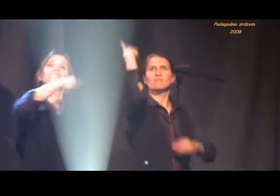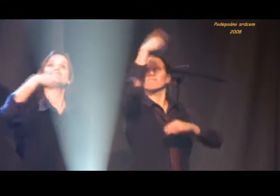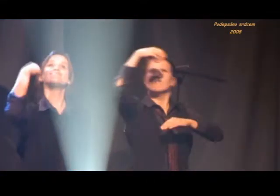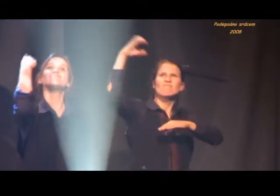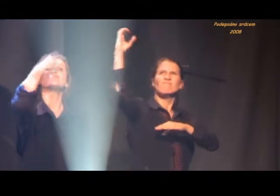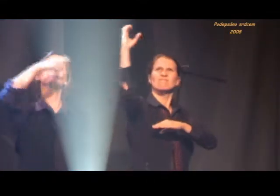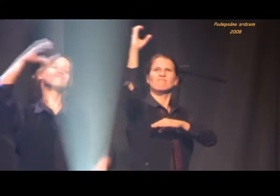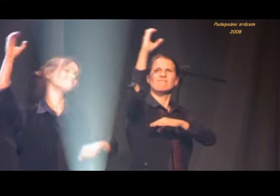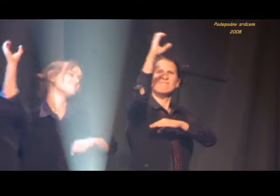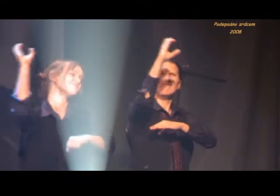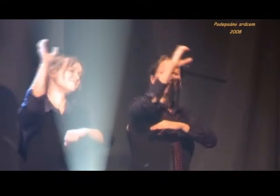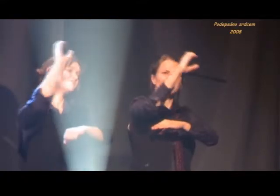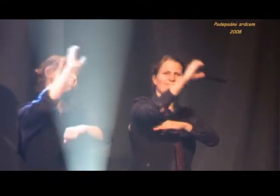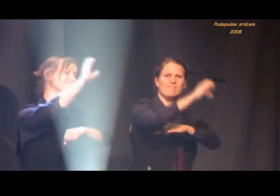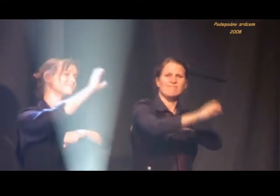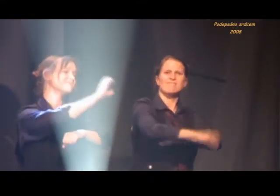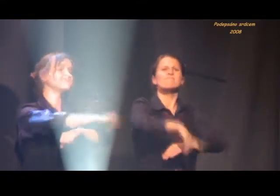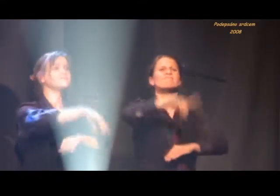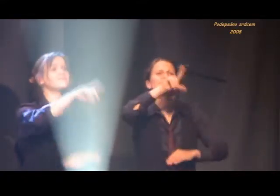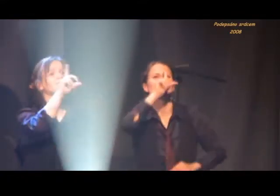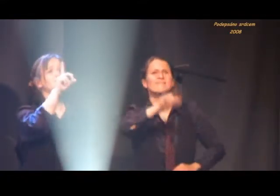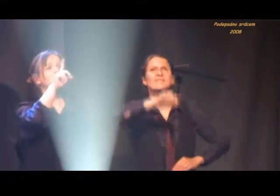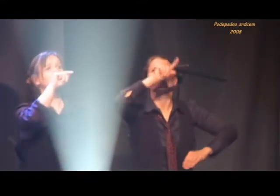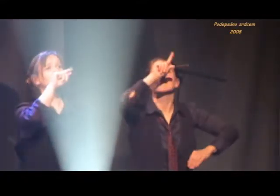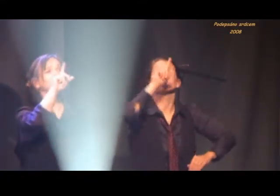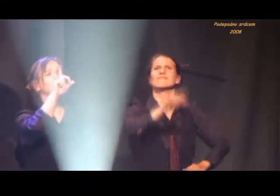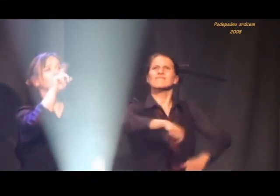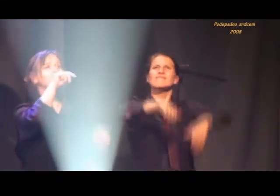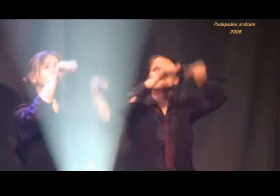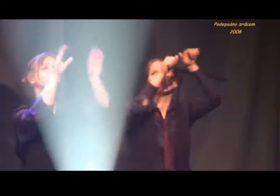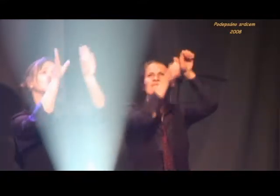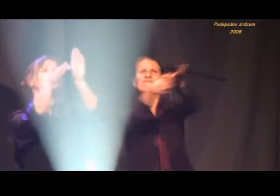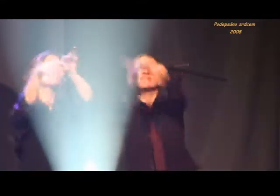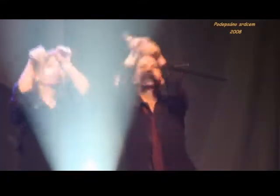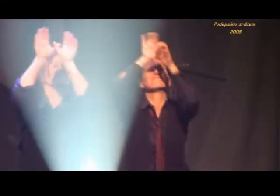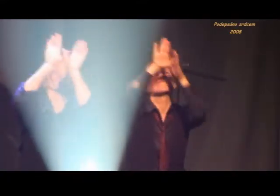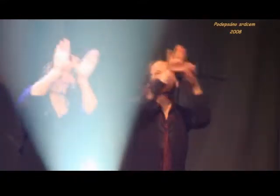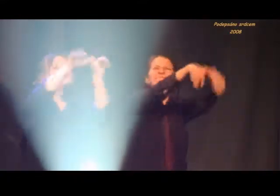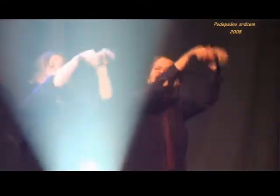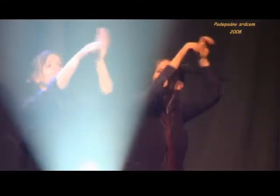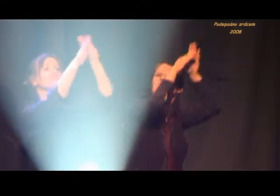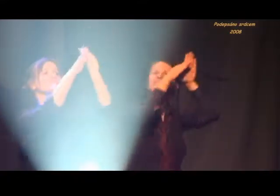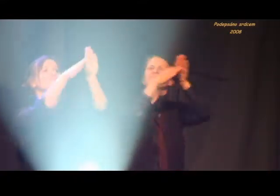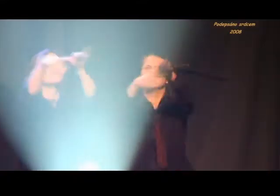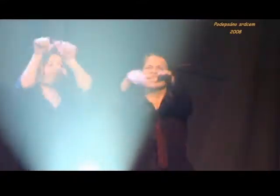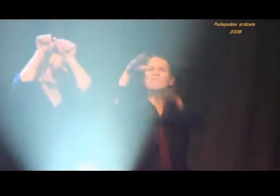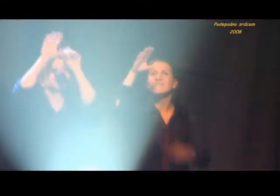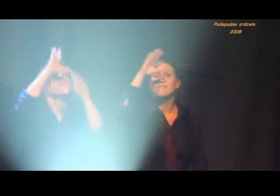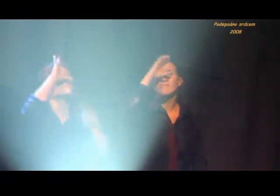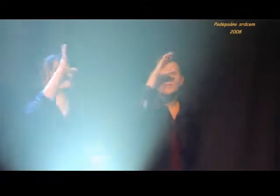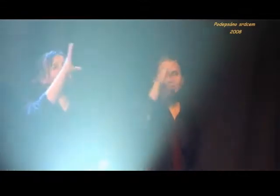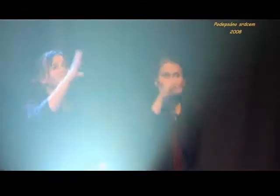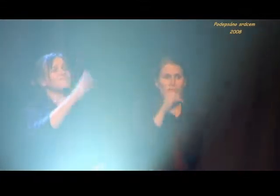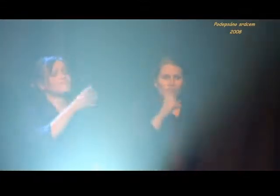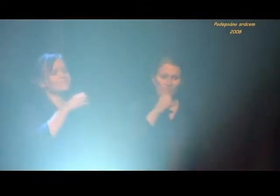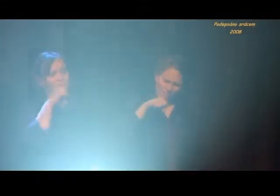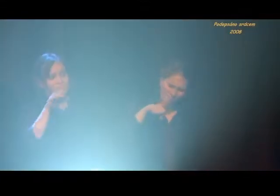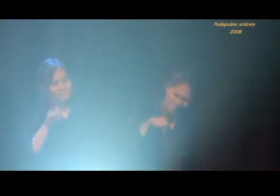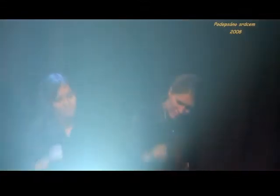more